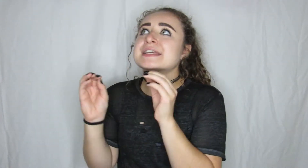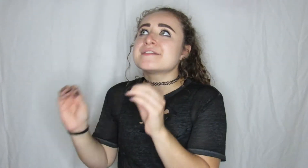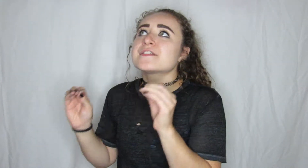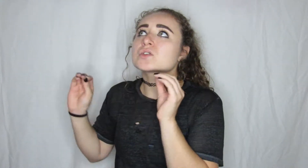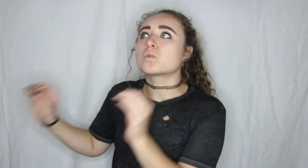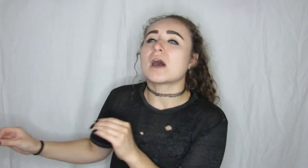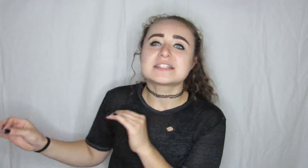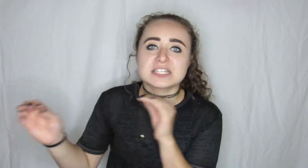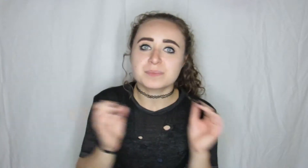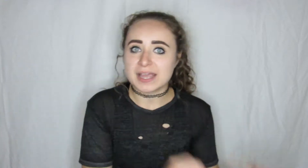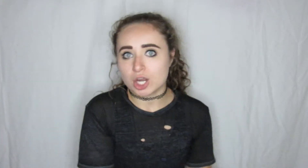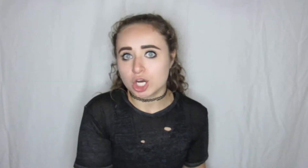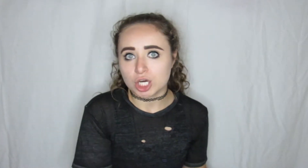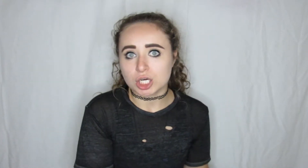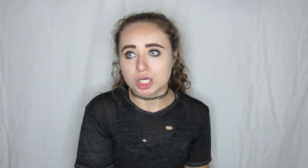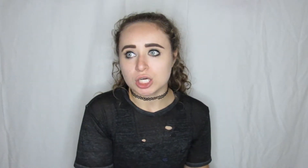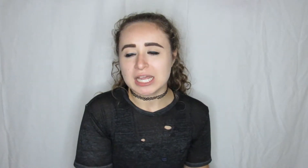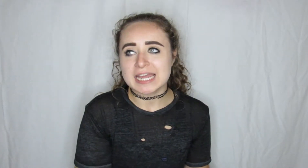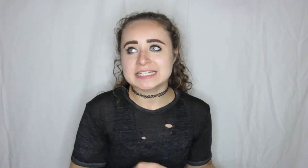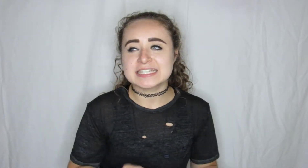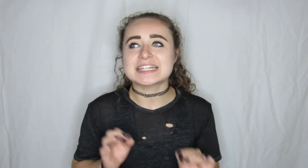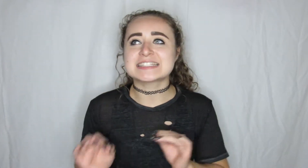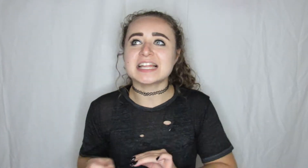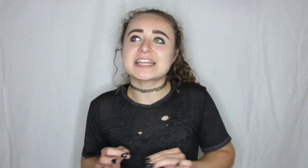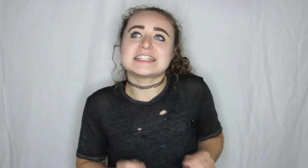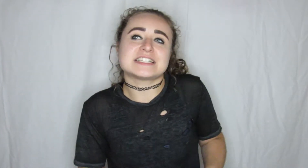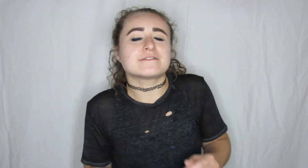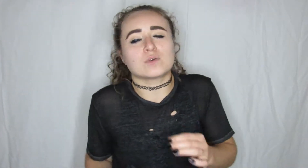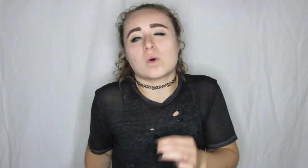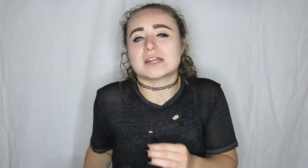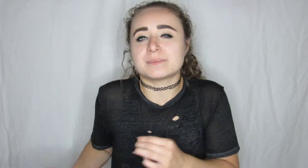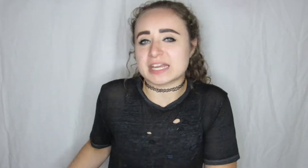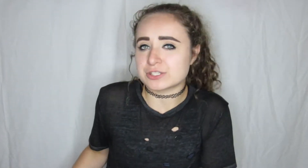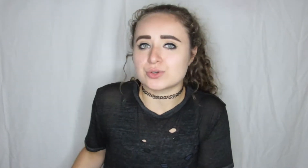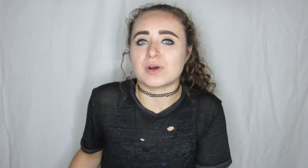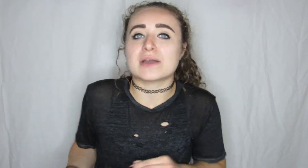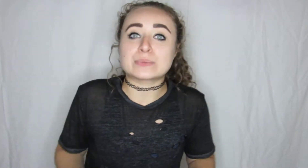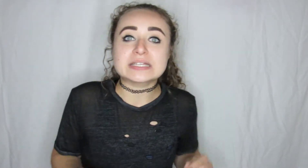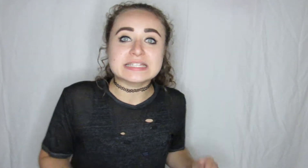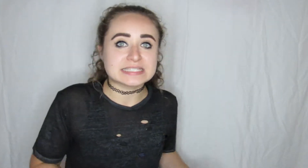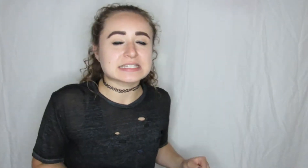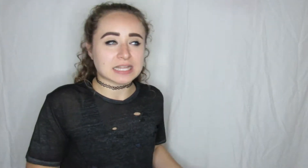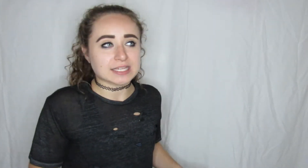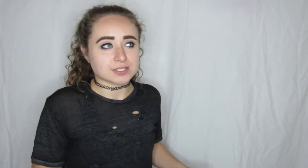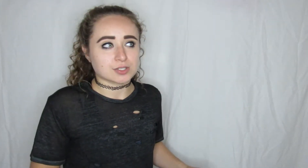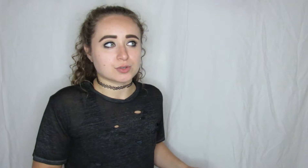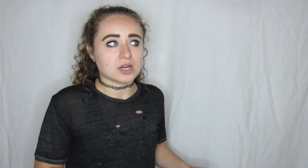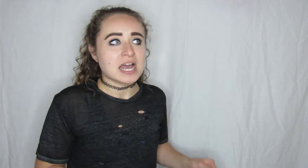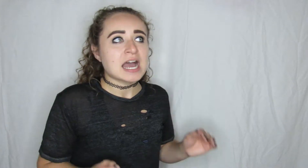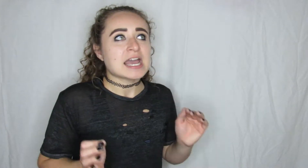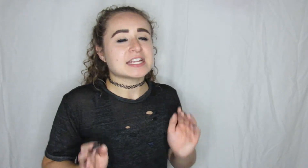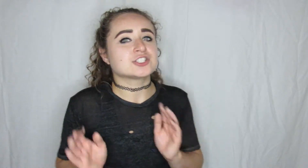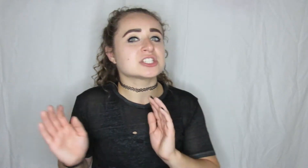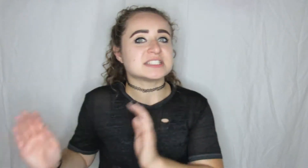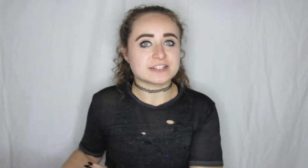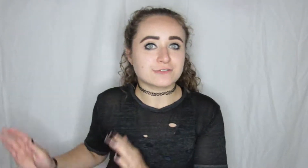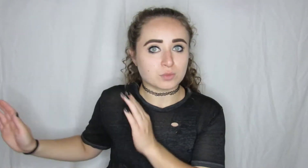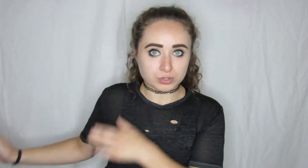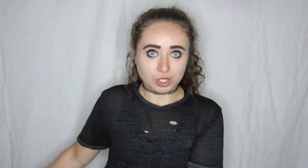he feels wanted by her and he said it's not like I didn't feel wanted by you I really did like you it's just different with